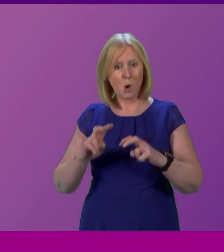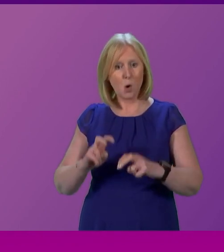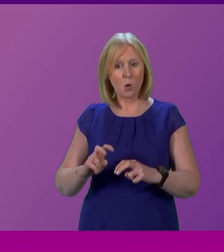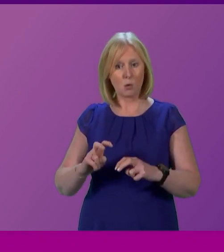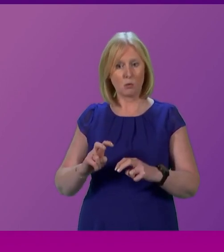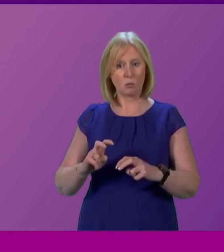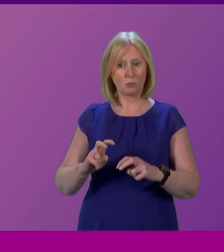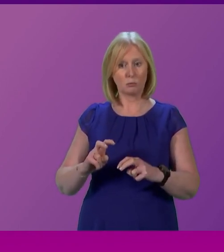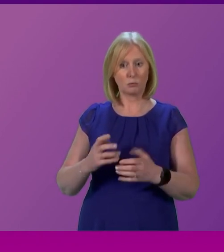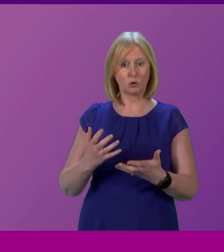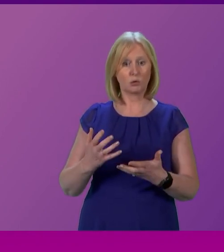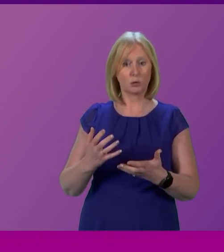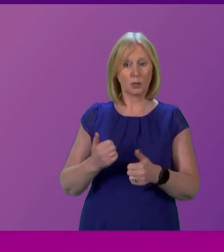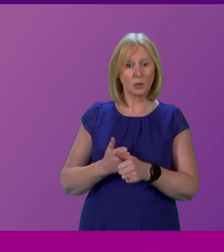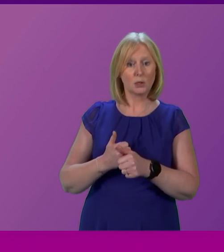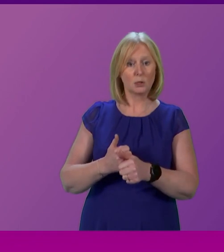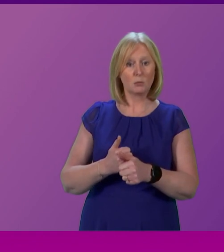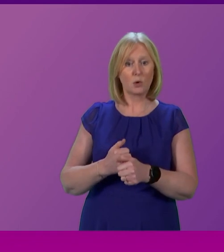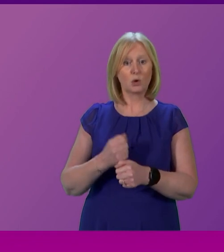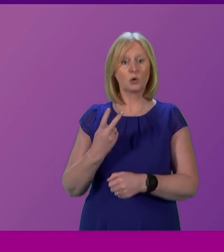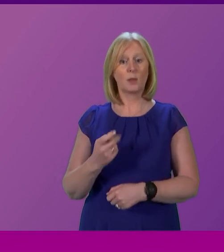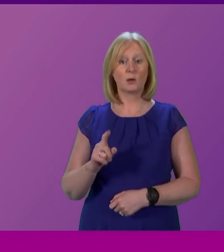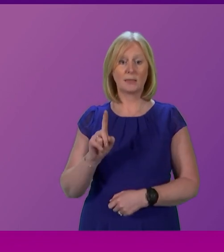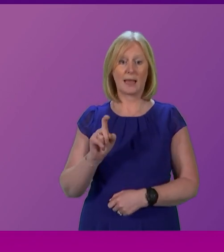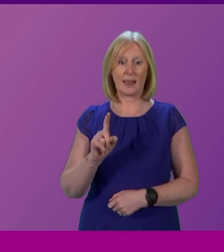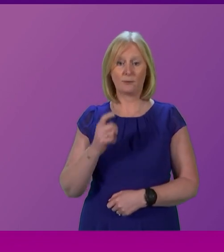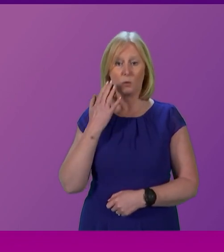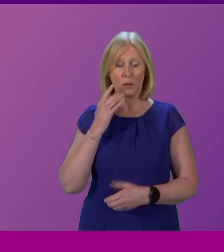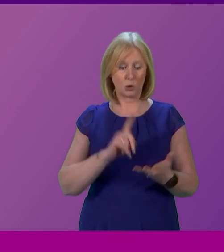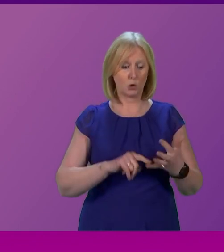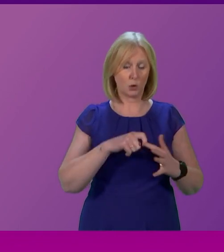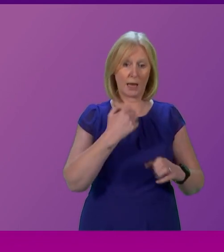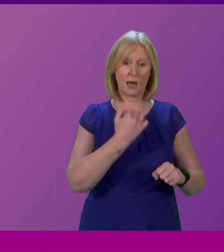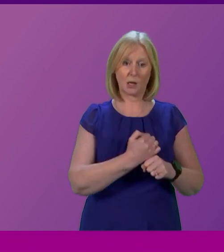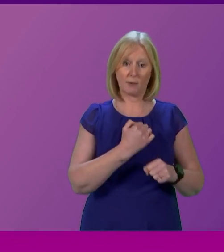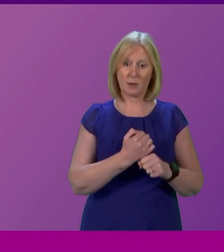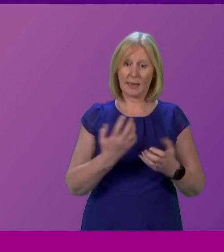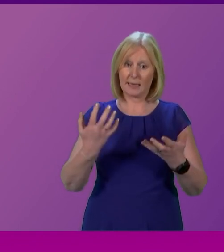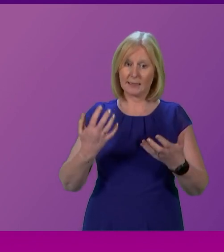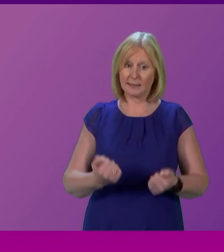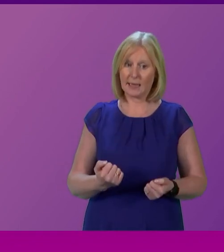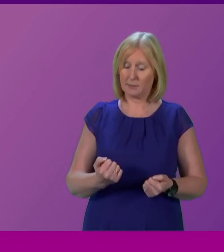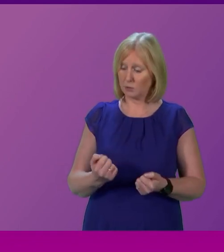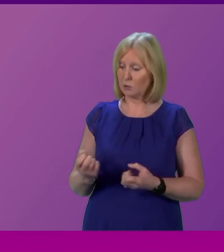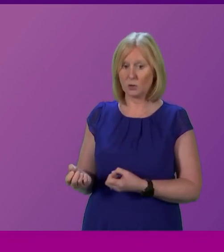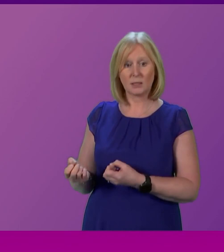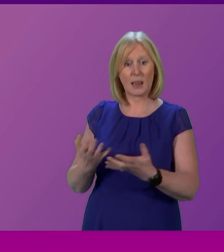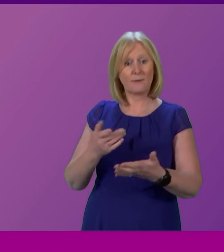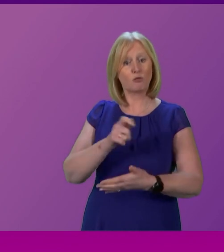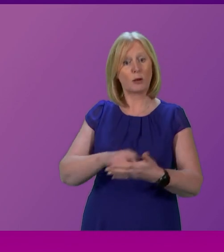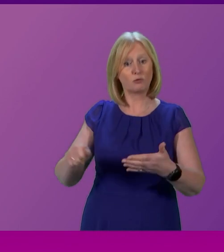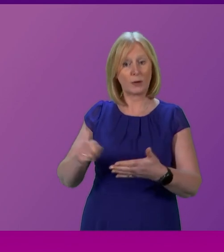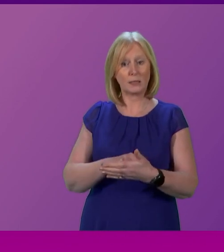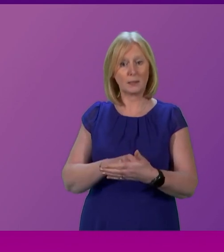overwhelming support for independence in 2011 when the UK Government accepted this Parliament's mandate to deliver a referendum.